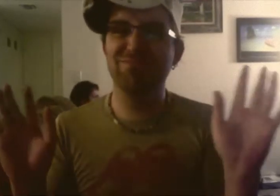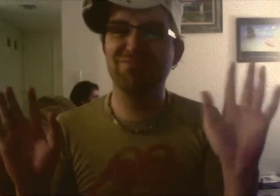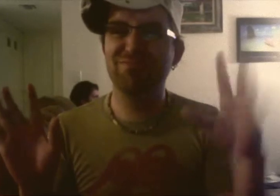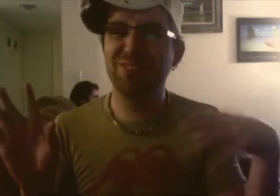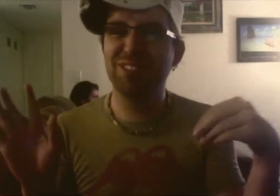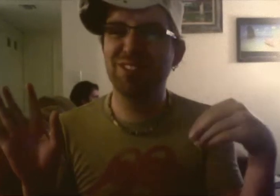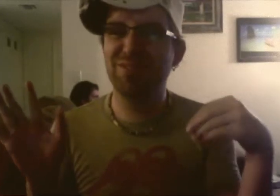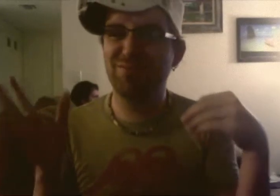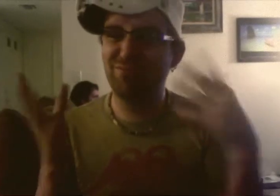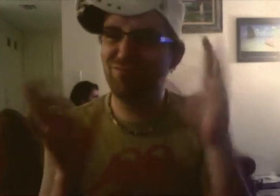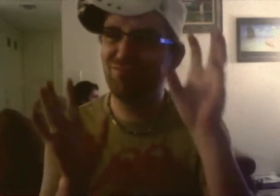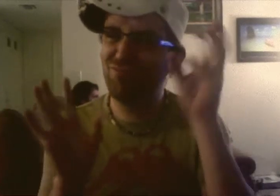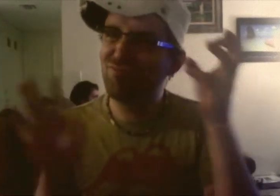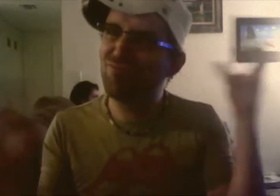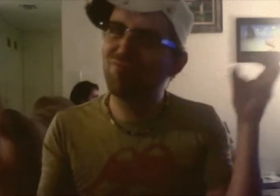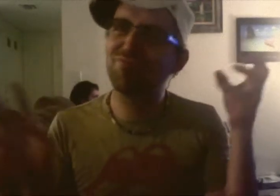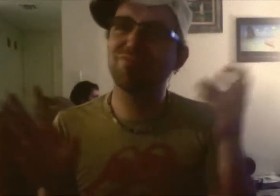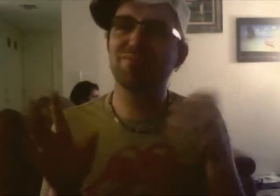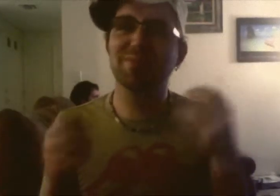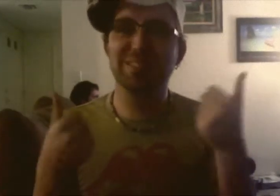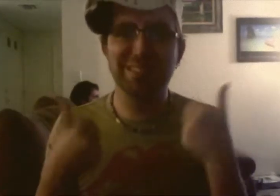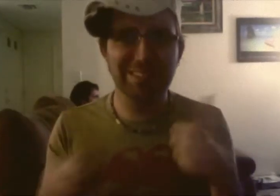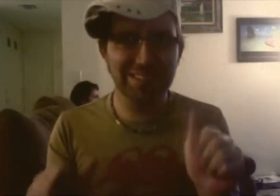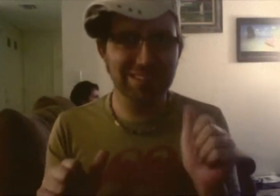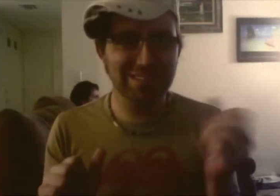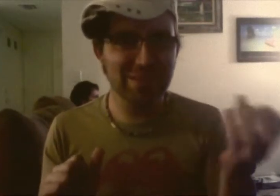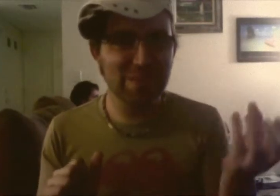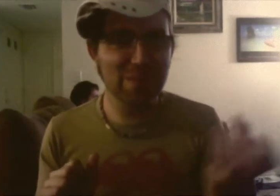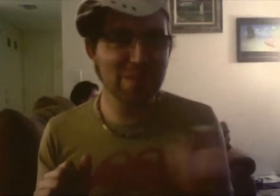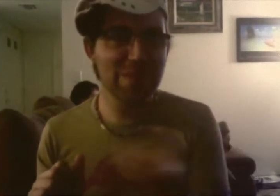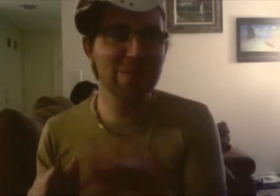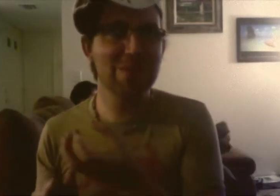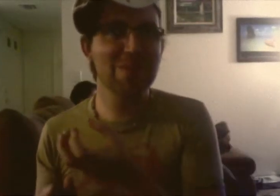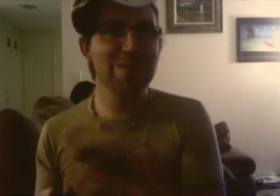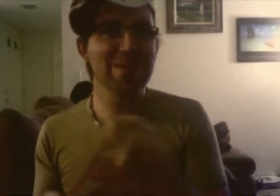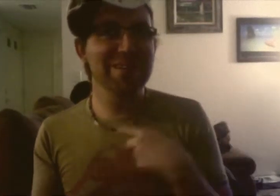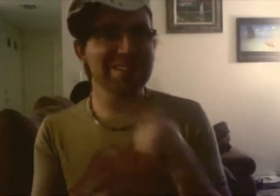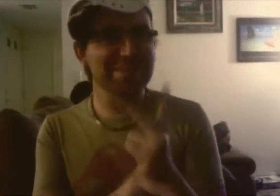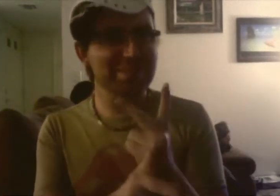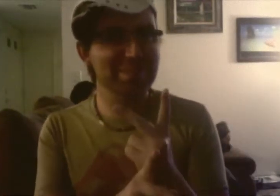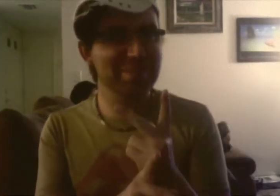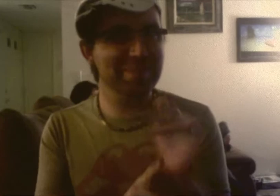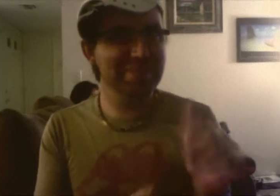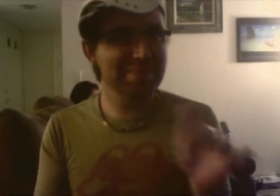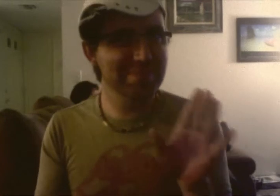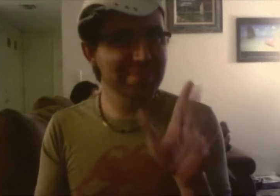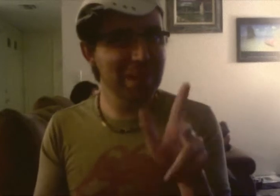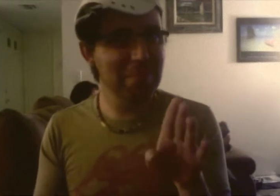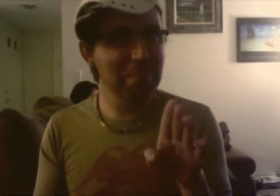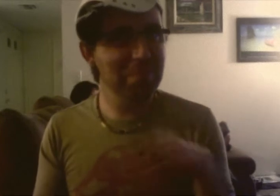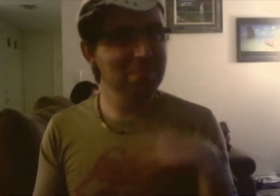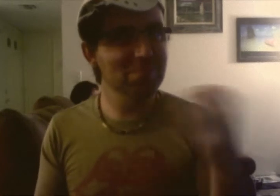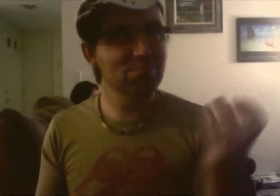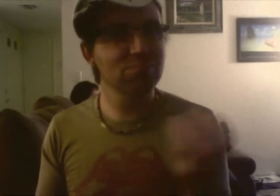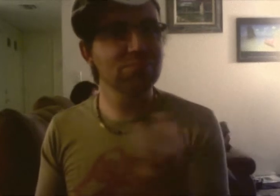murderer! It doesn't glorify anything! Well, New Girl, Jess, and Nick are trying to work through a complicated relationship.